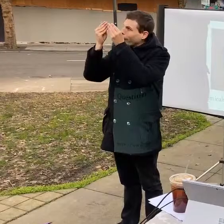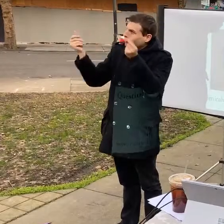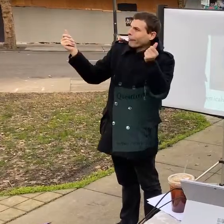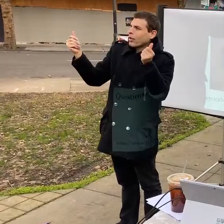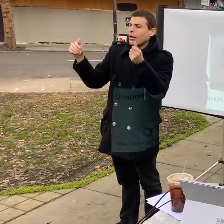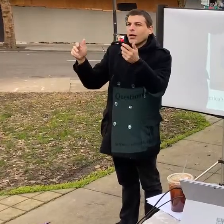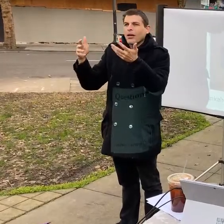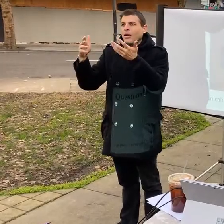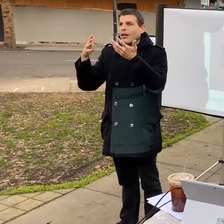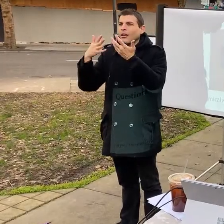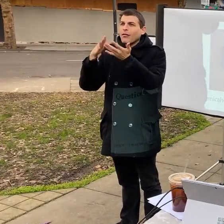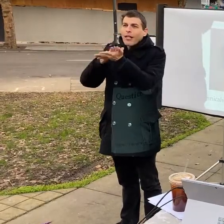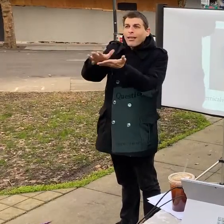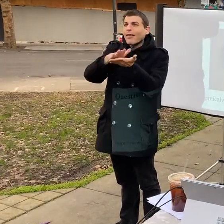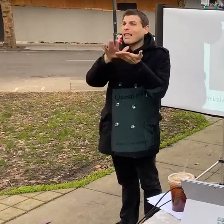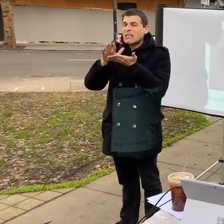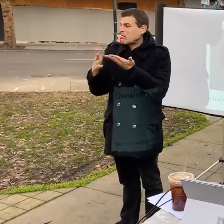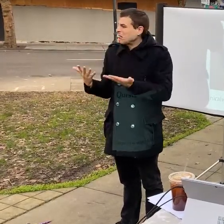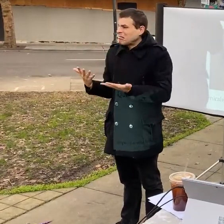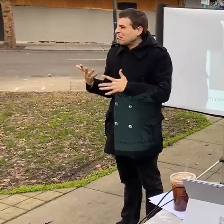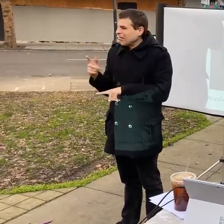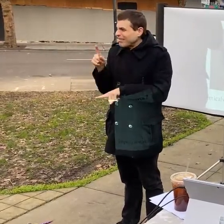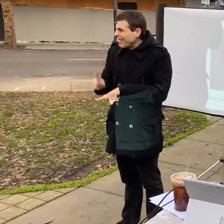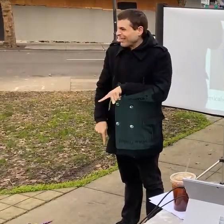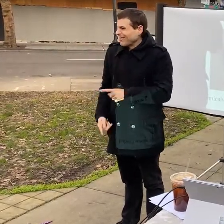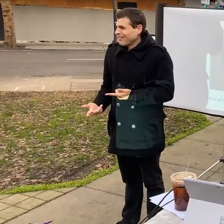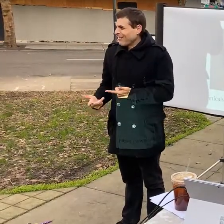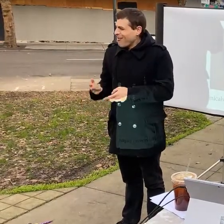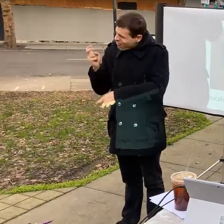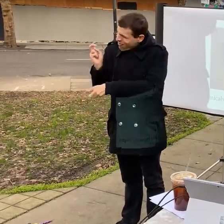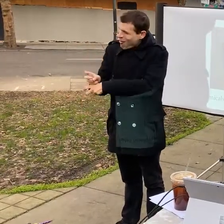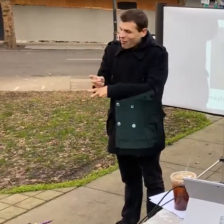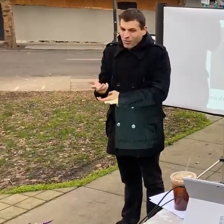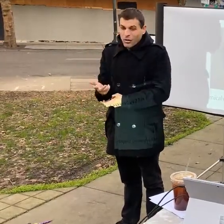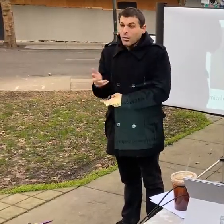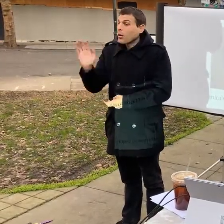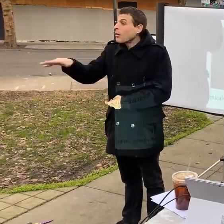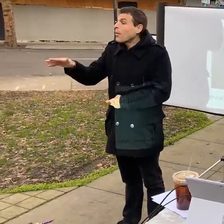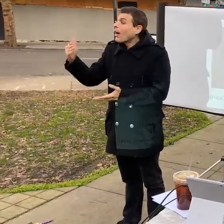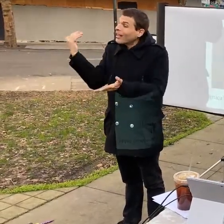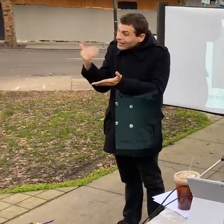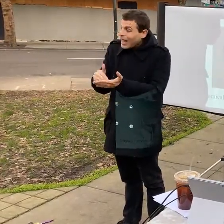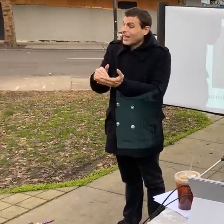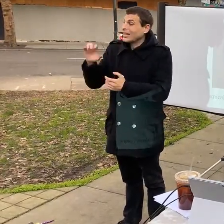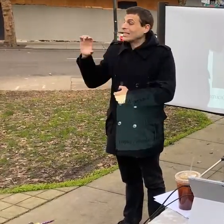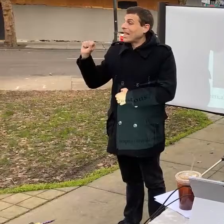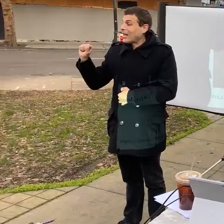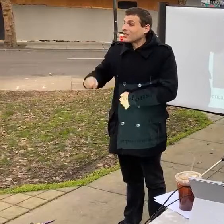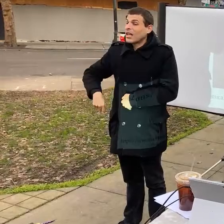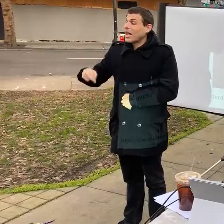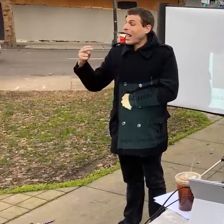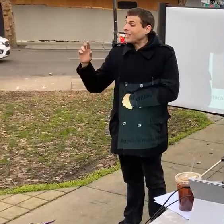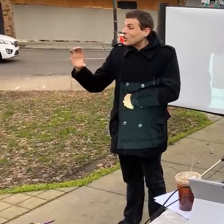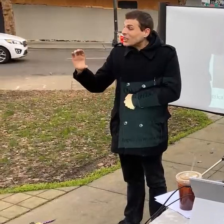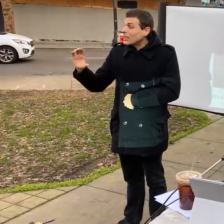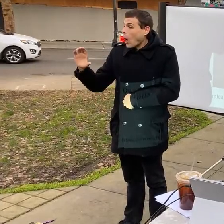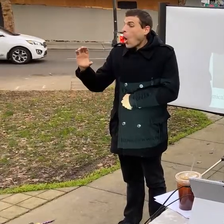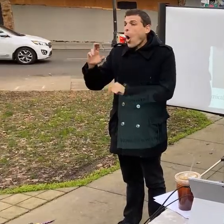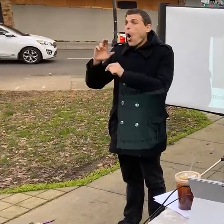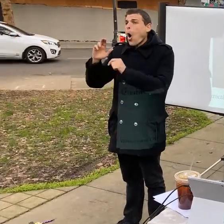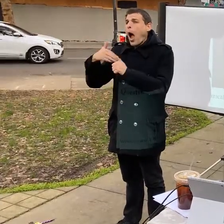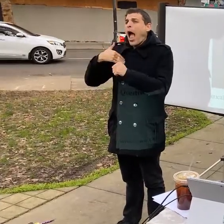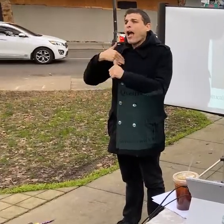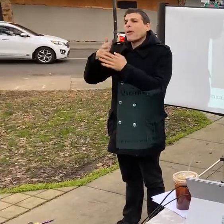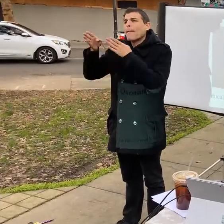right and so you know again these weapons weren't designed to be used in spaces like this they were designed to be used in open